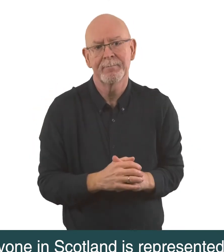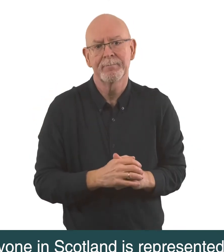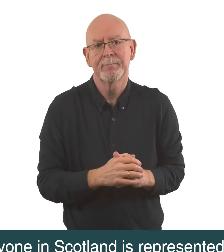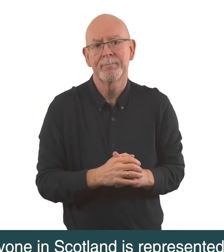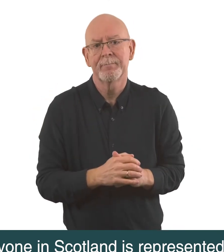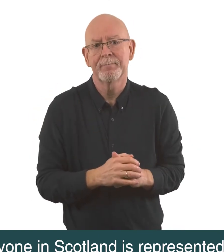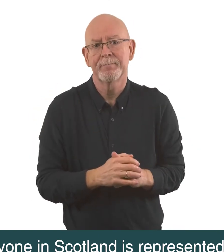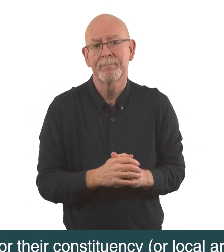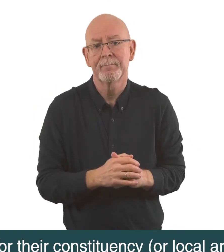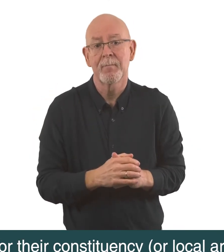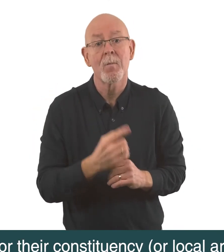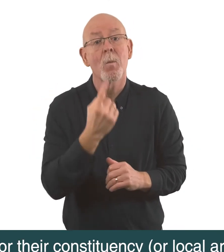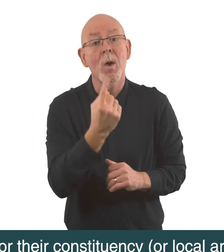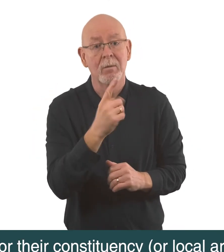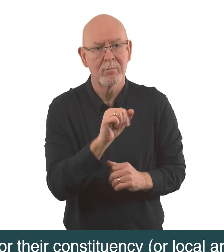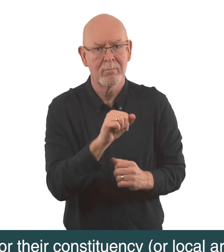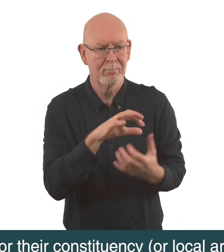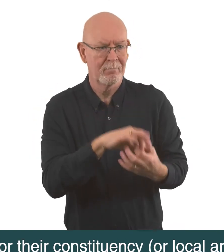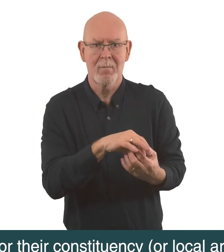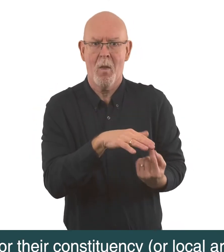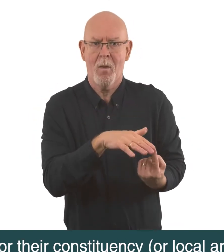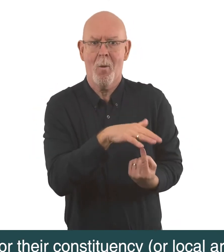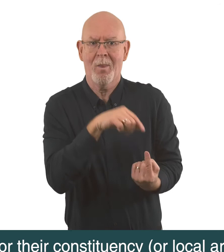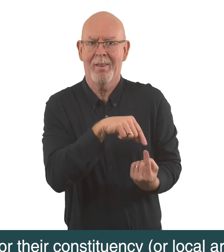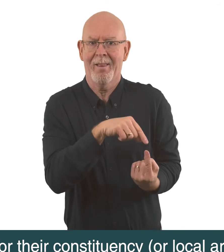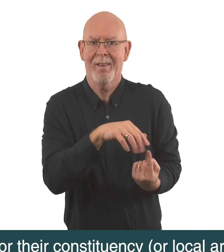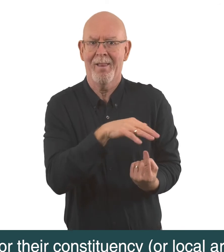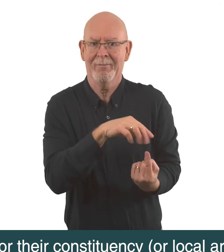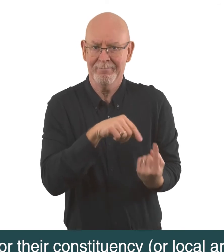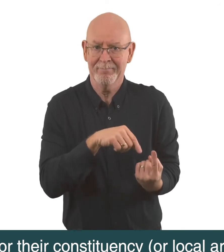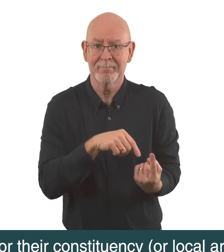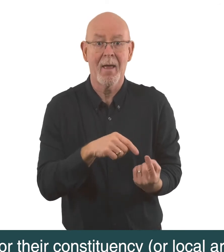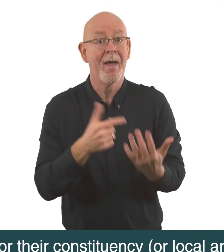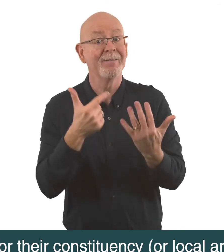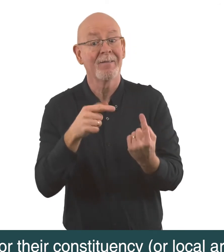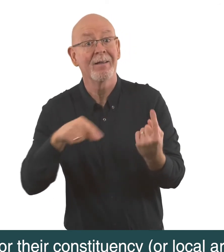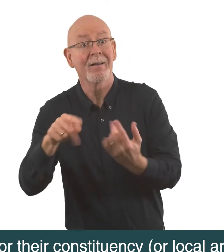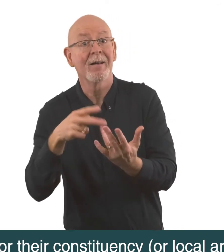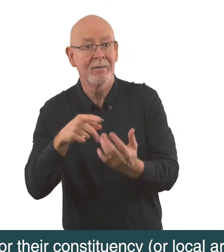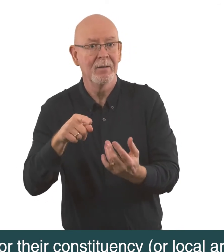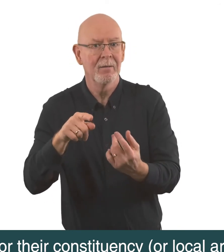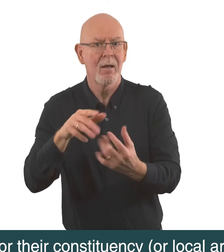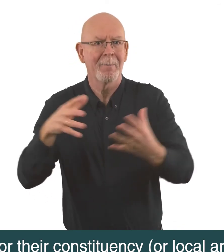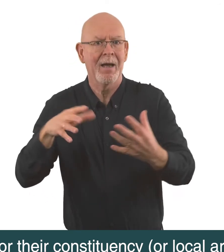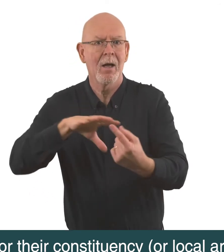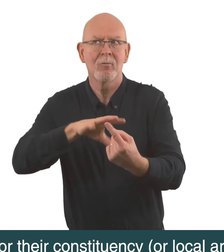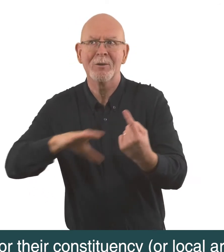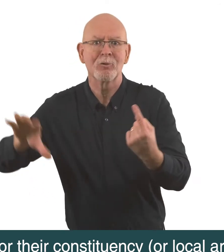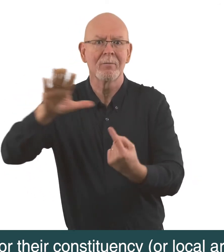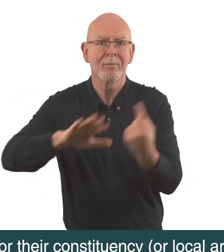brackets, one for their constituency open brackets or local area closed brackets and seven for